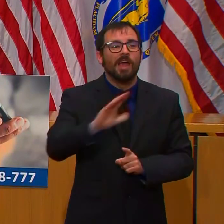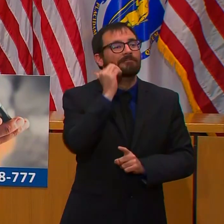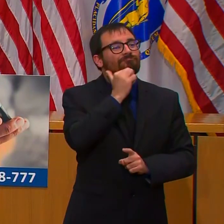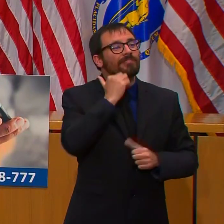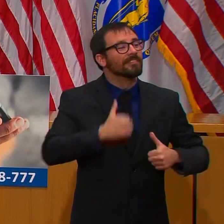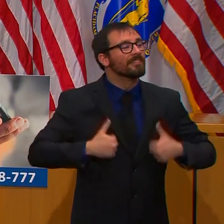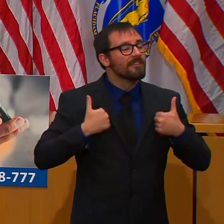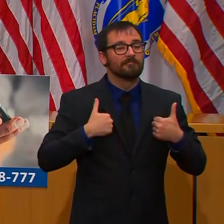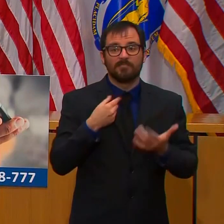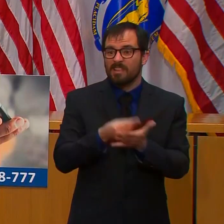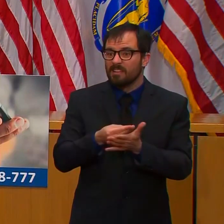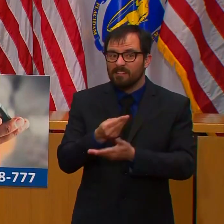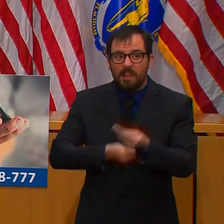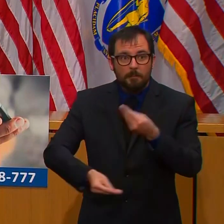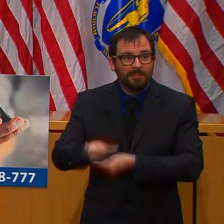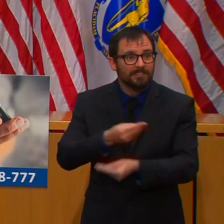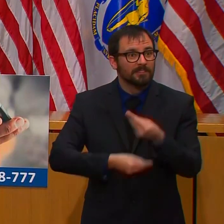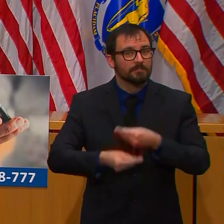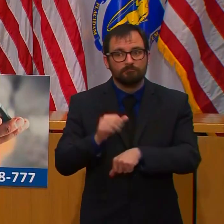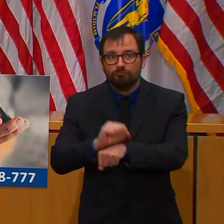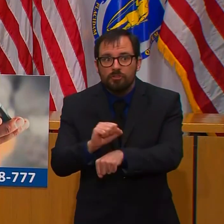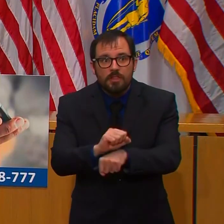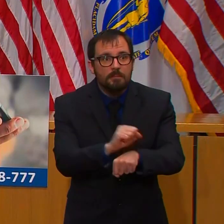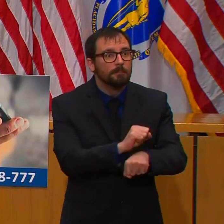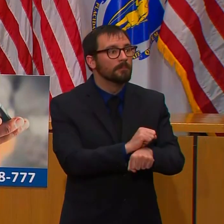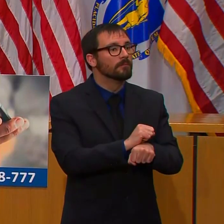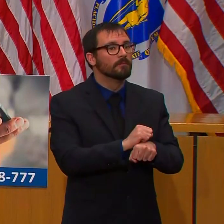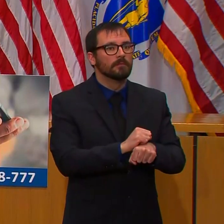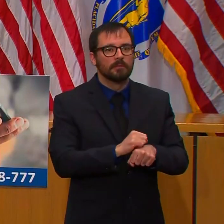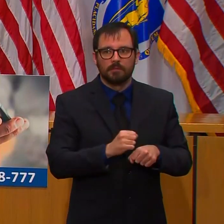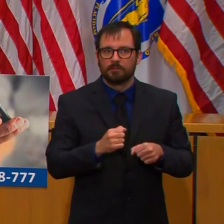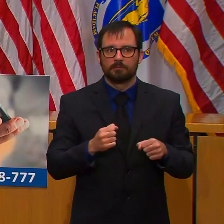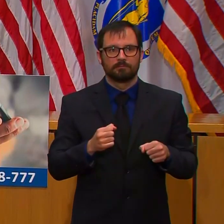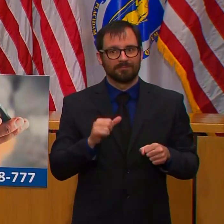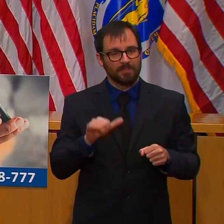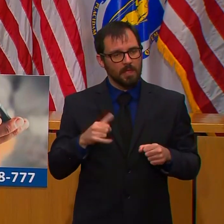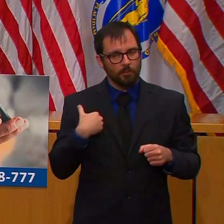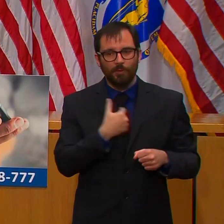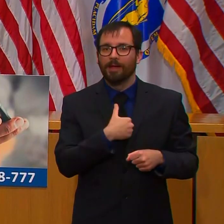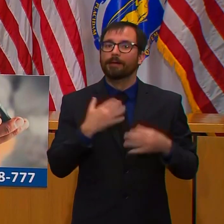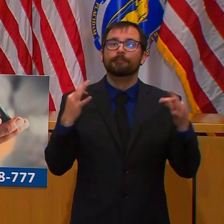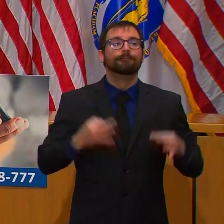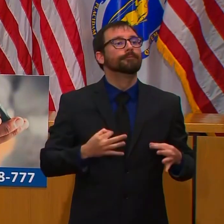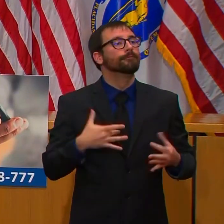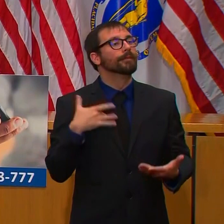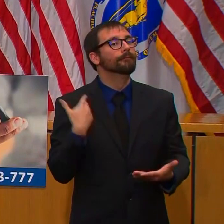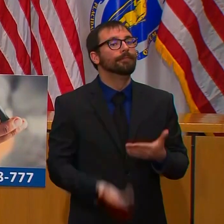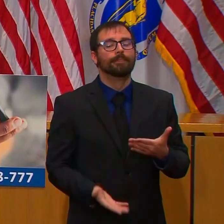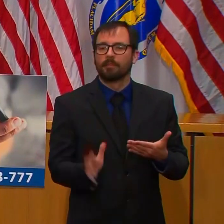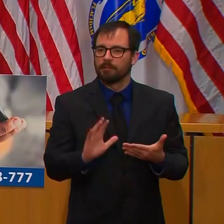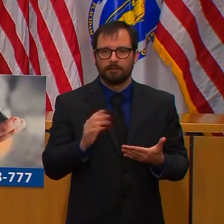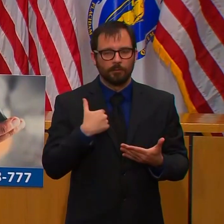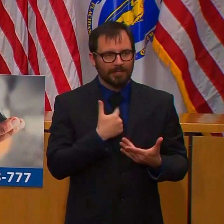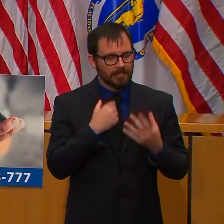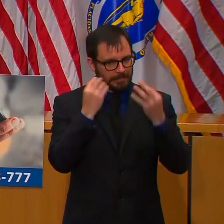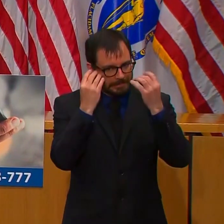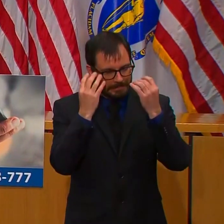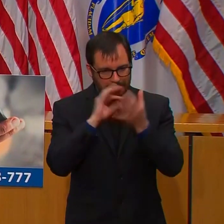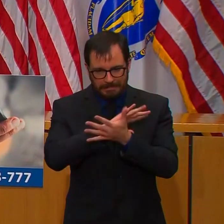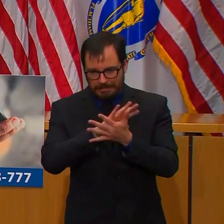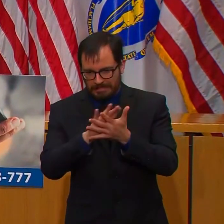on the facts on the ground, our Department of Public Health guidance to extend the stay-at-home advisory outlining self